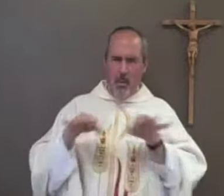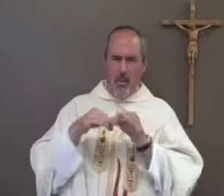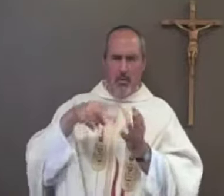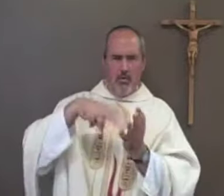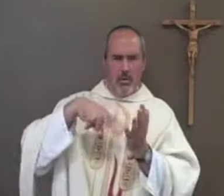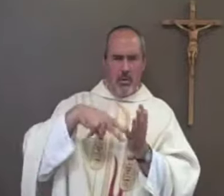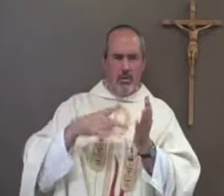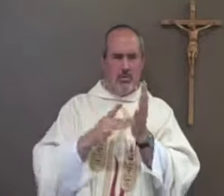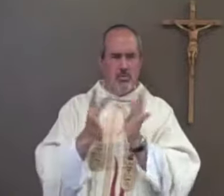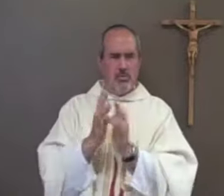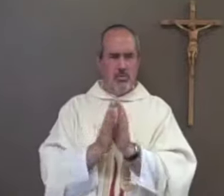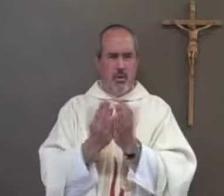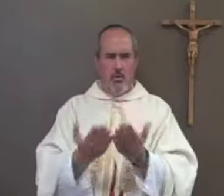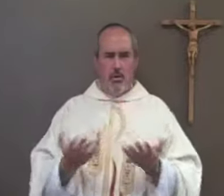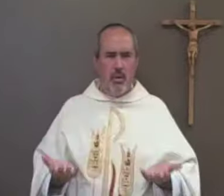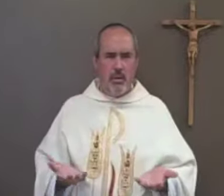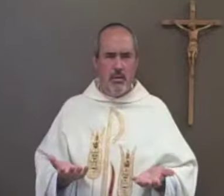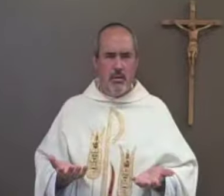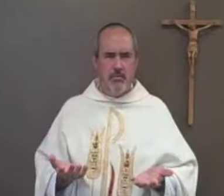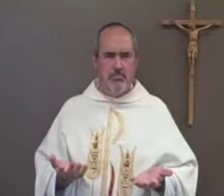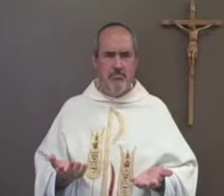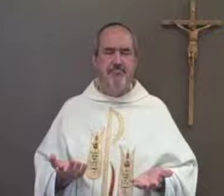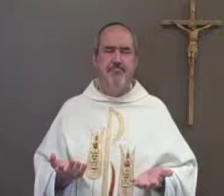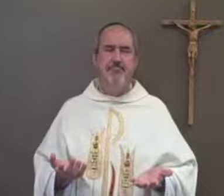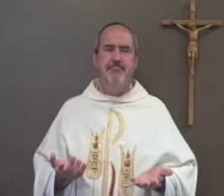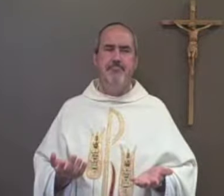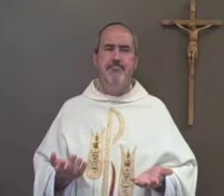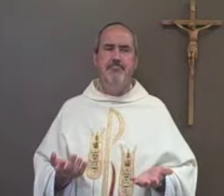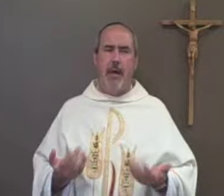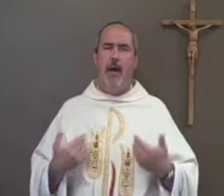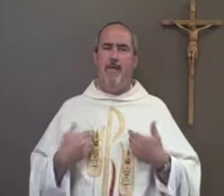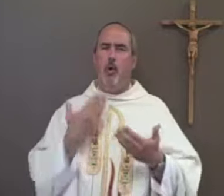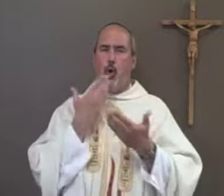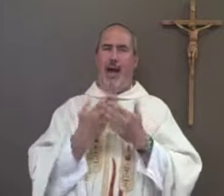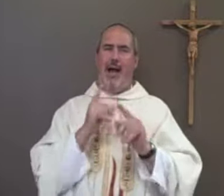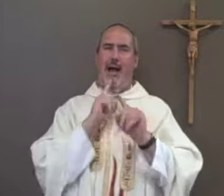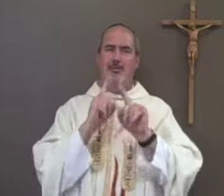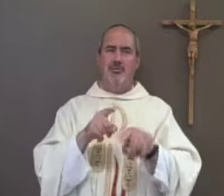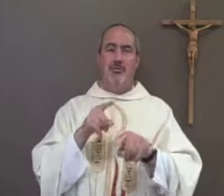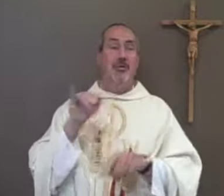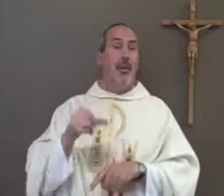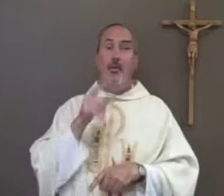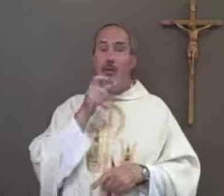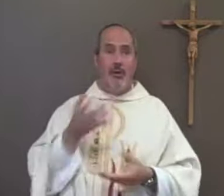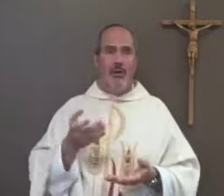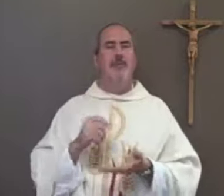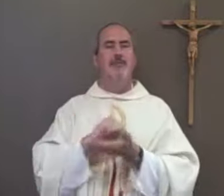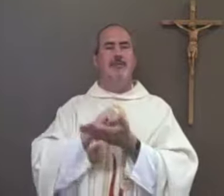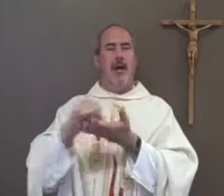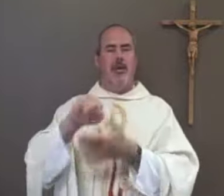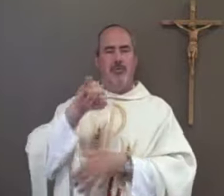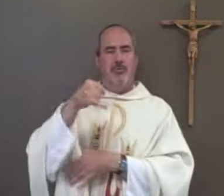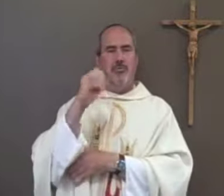so why is it so important for us to read it well I think I have a pretty good answer